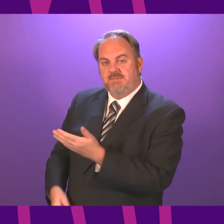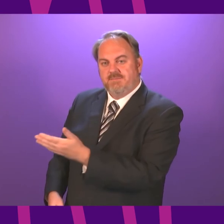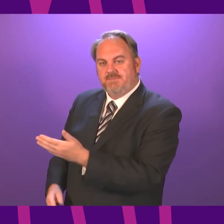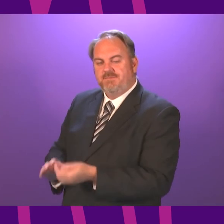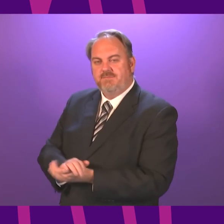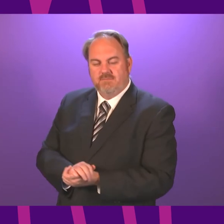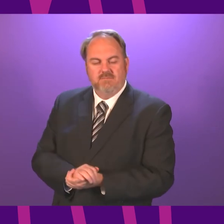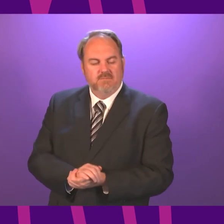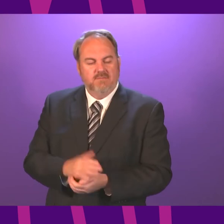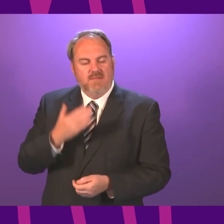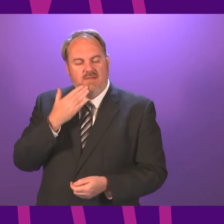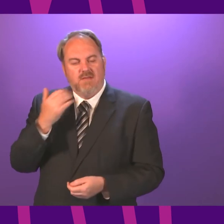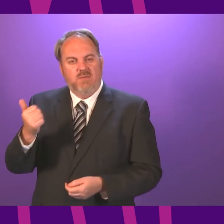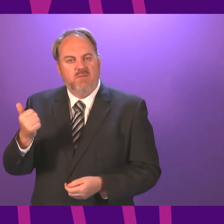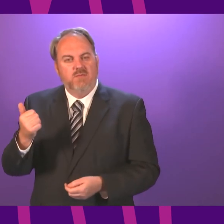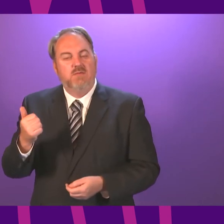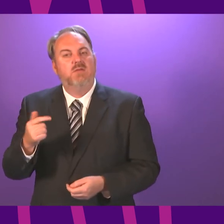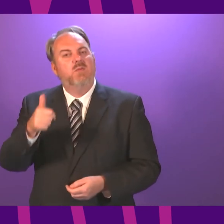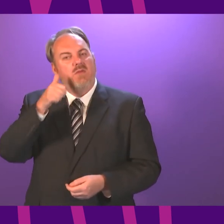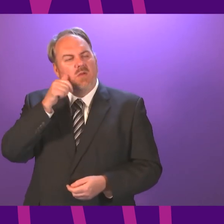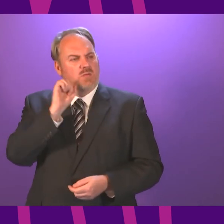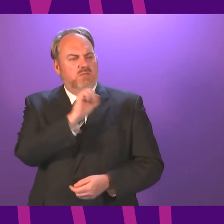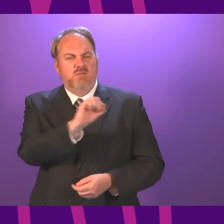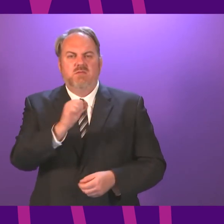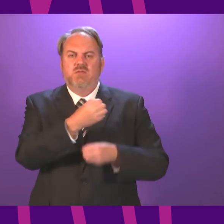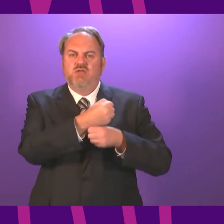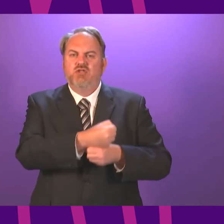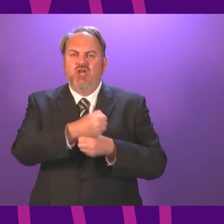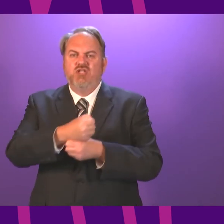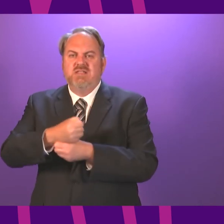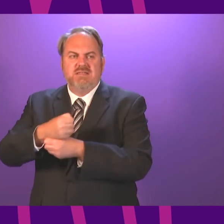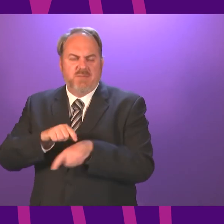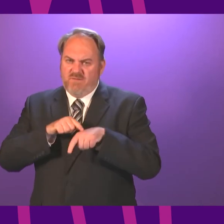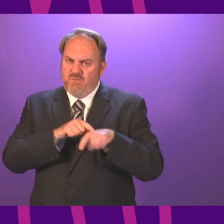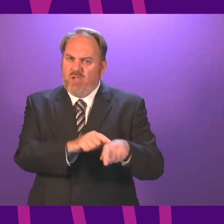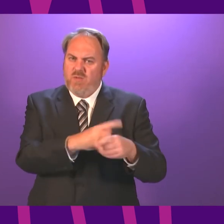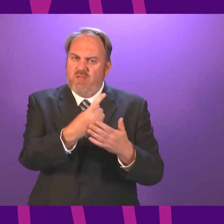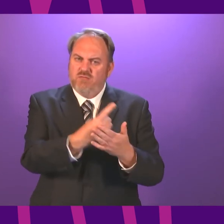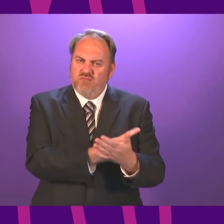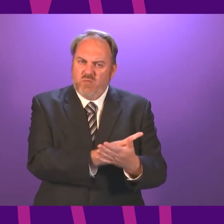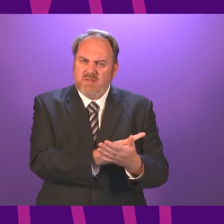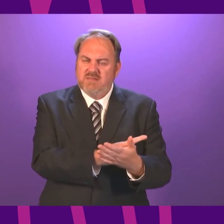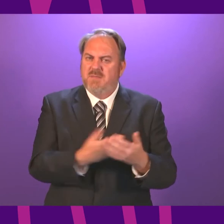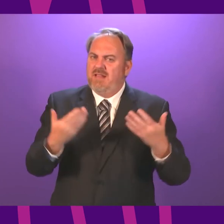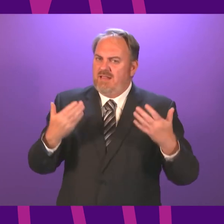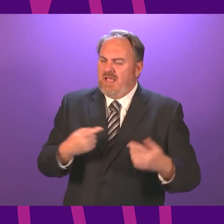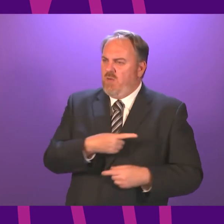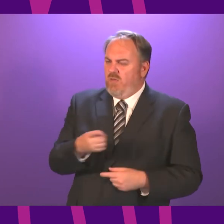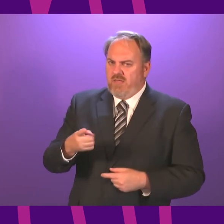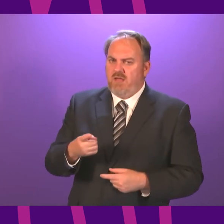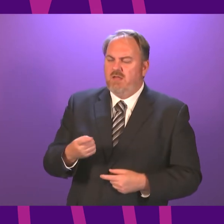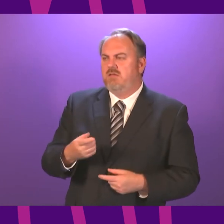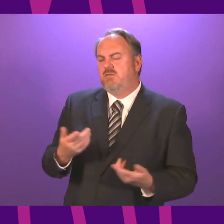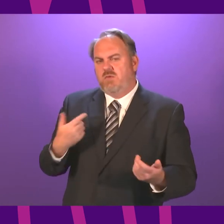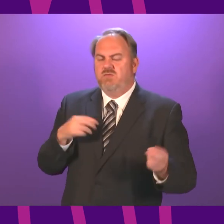Thank you very much. I think the First Minister knows that churches and other places of worship have been keen to follow the guidelines, but are also keen to reduce